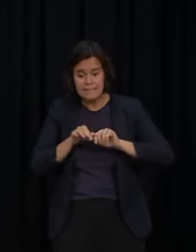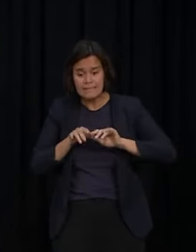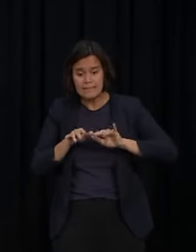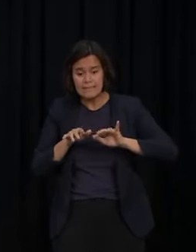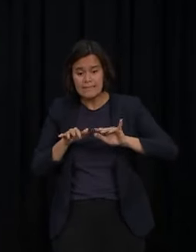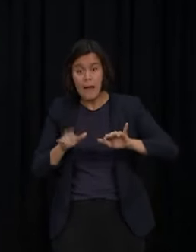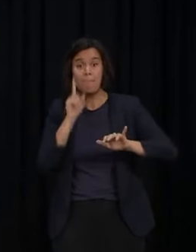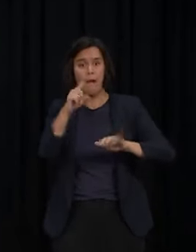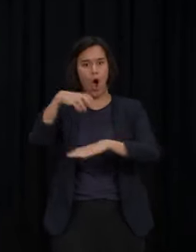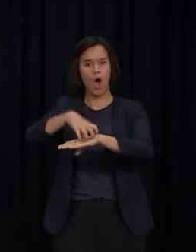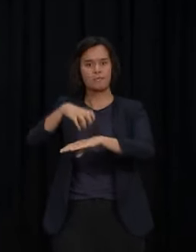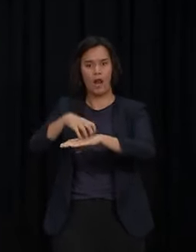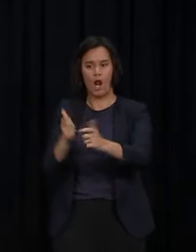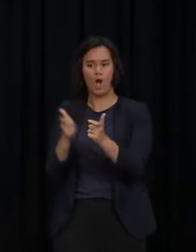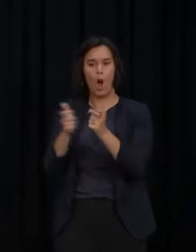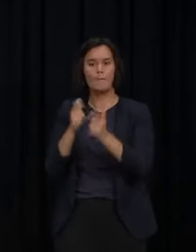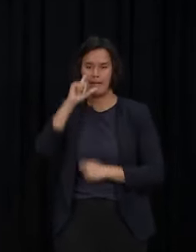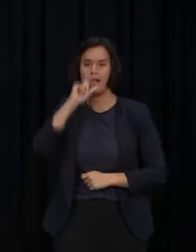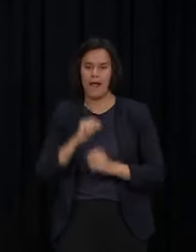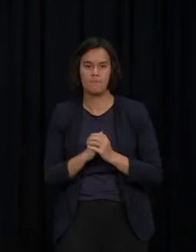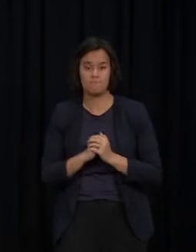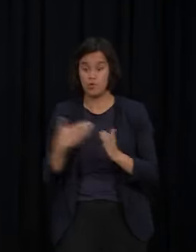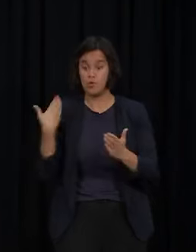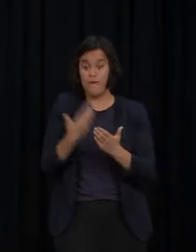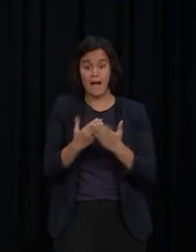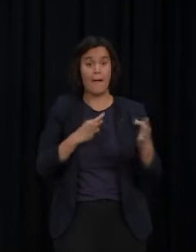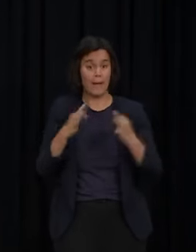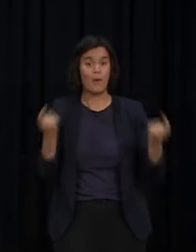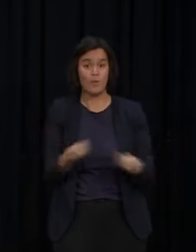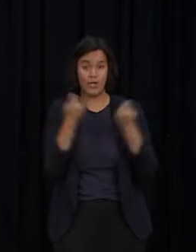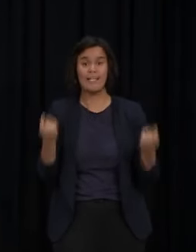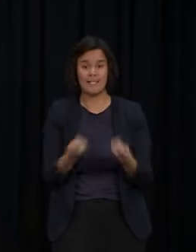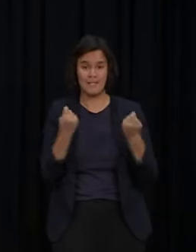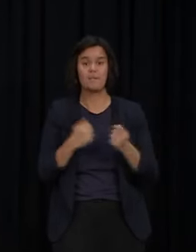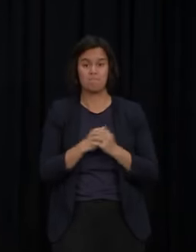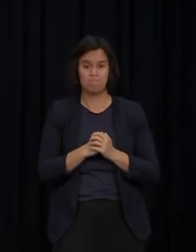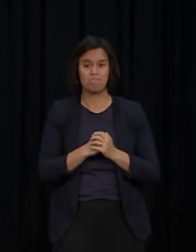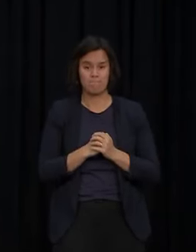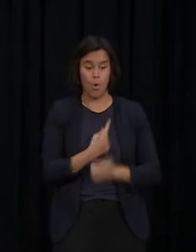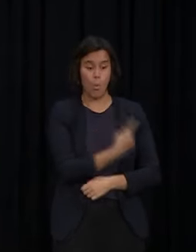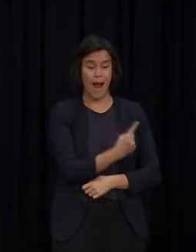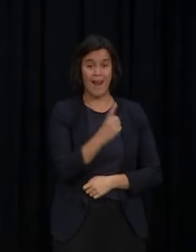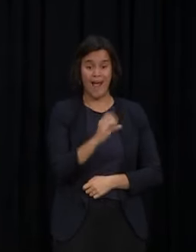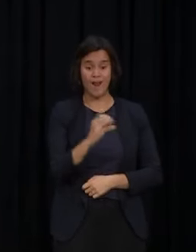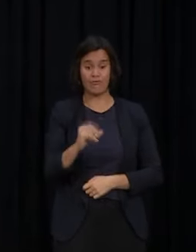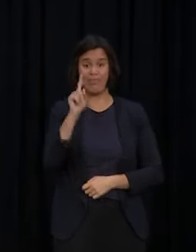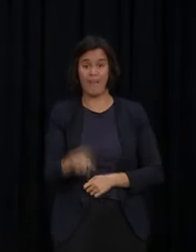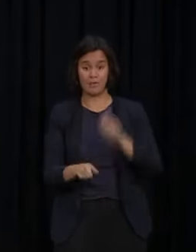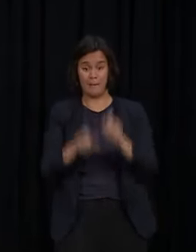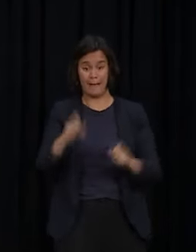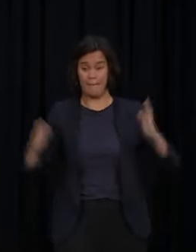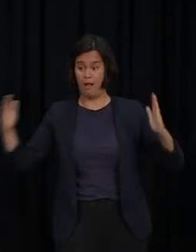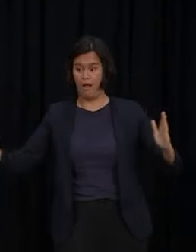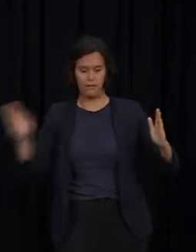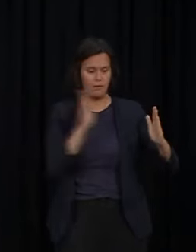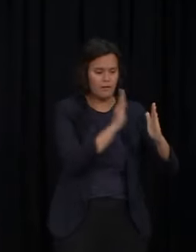So far, that plan is working. We have 46 cases per 100,000 people compared to 367